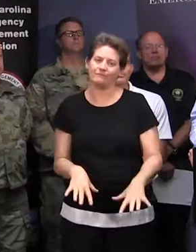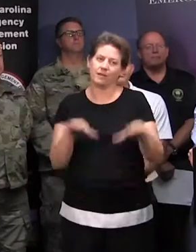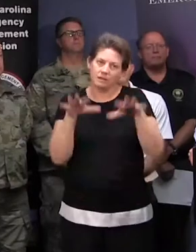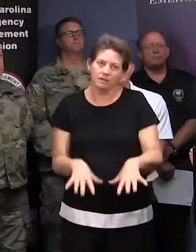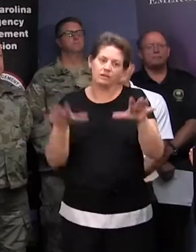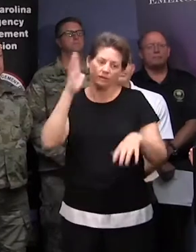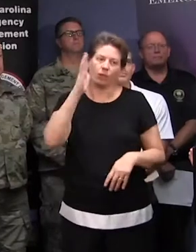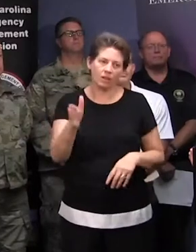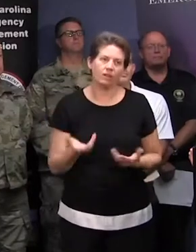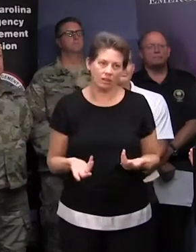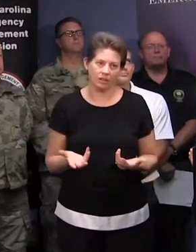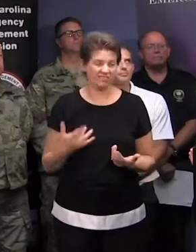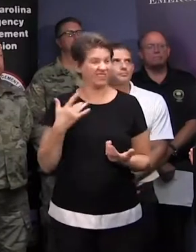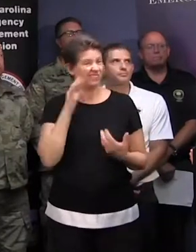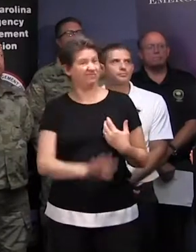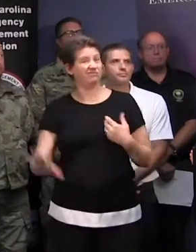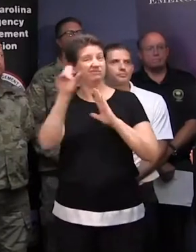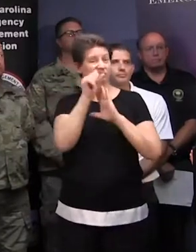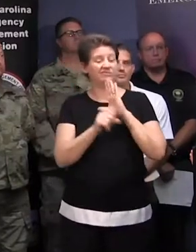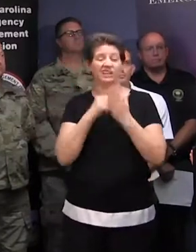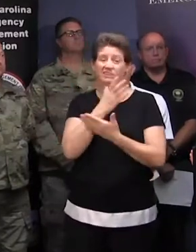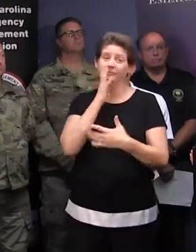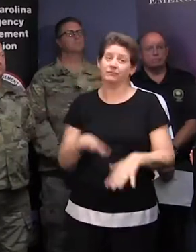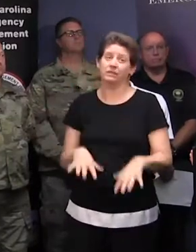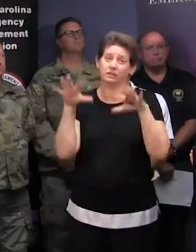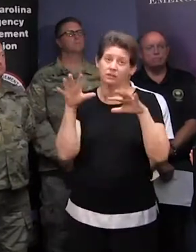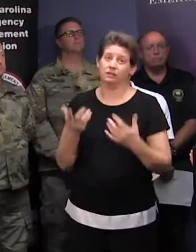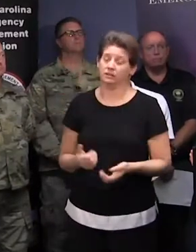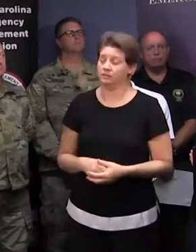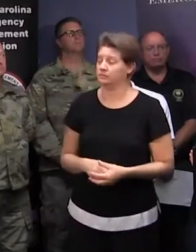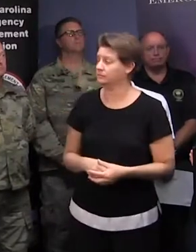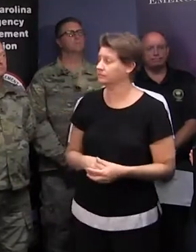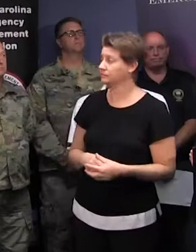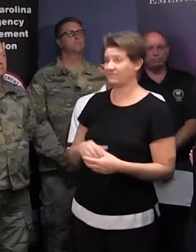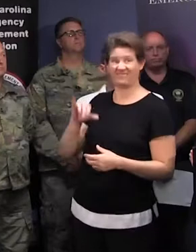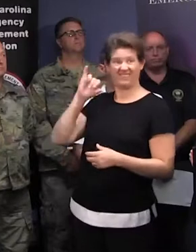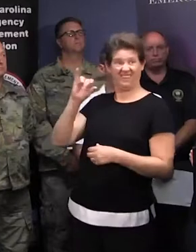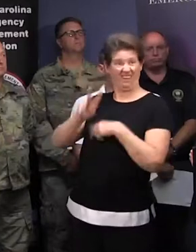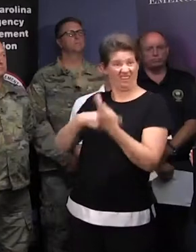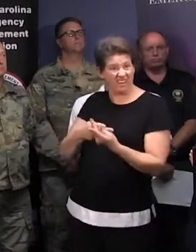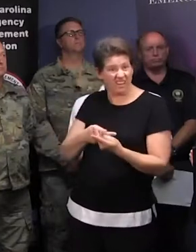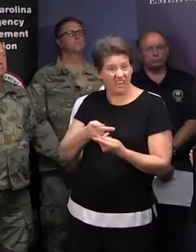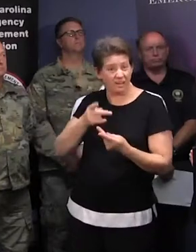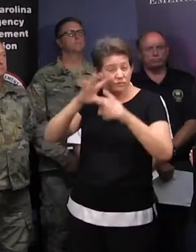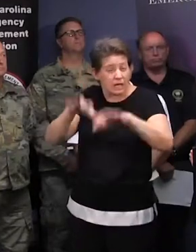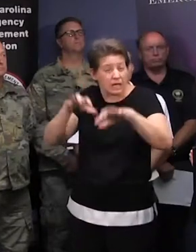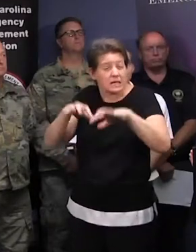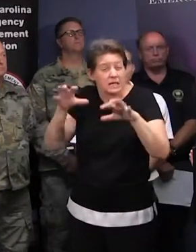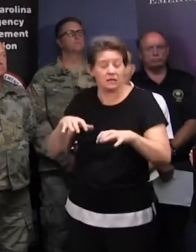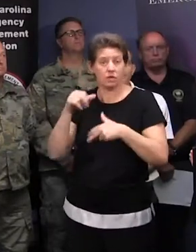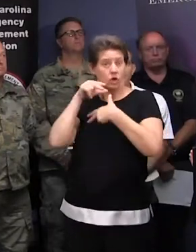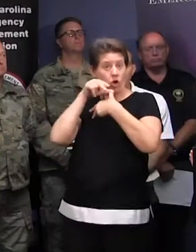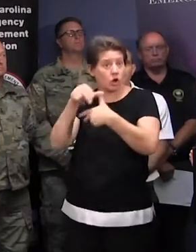have flooding all over the state because this is something that we have not seen before, this much rain, a